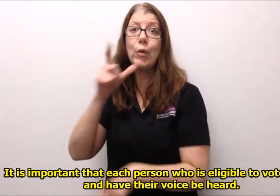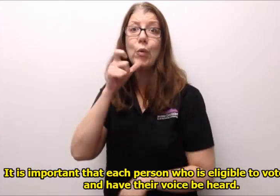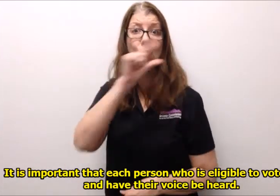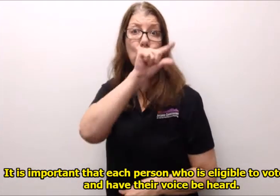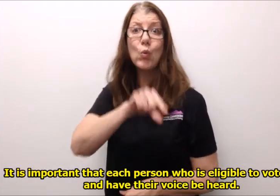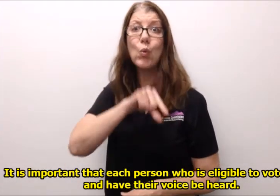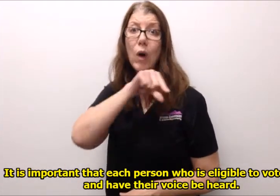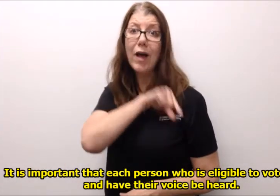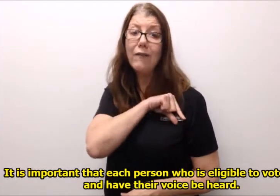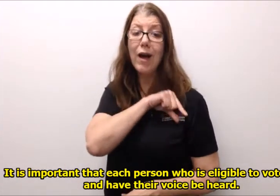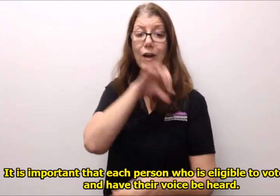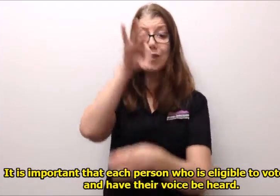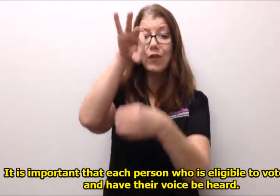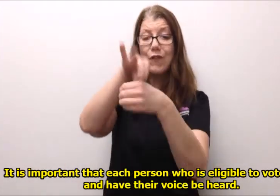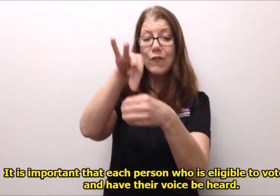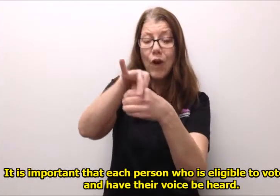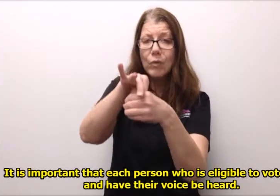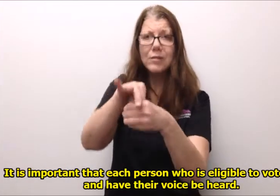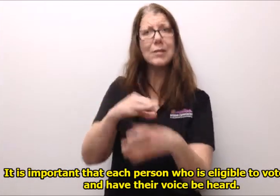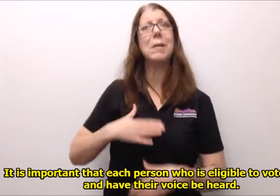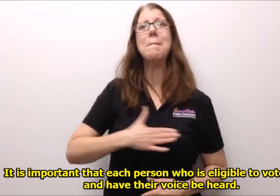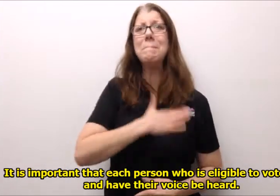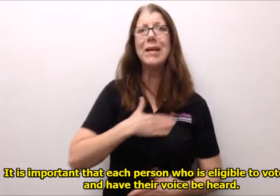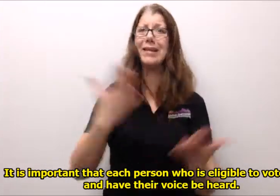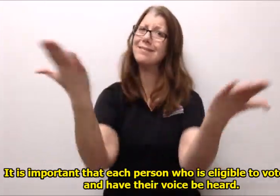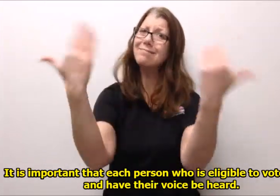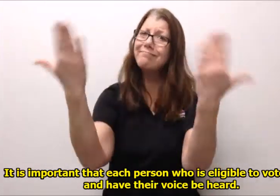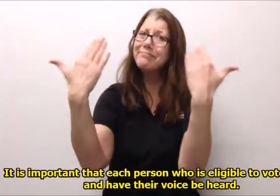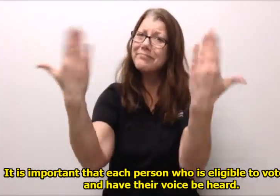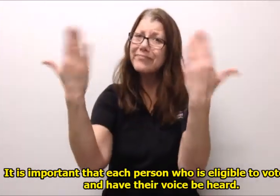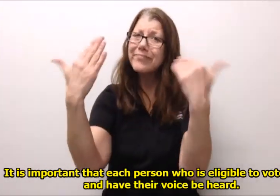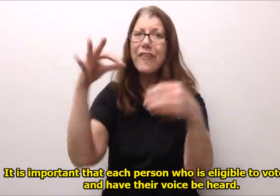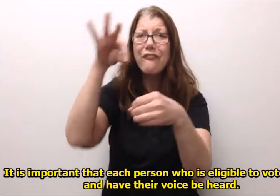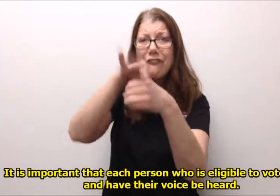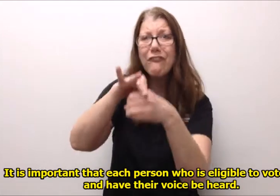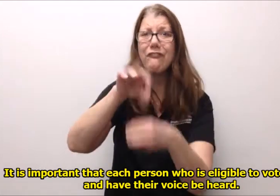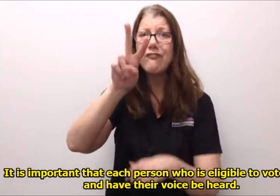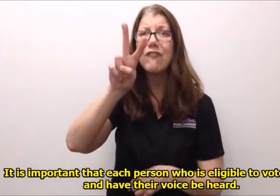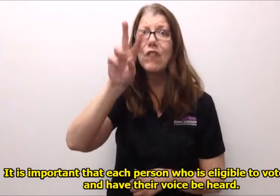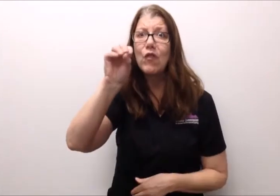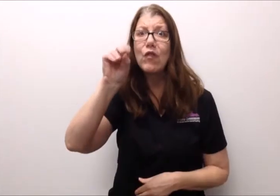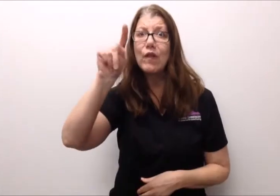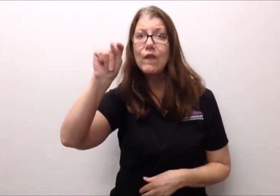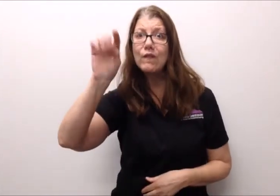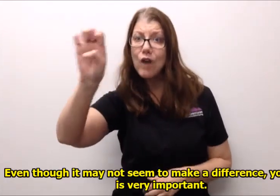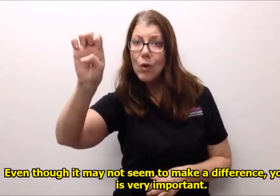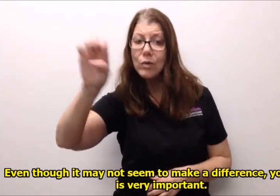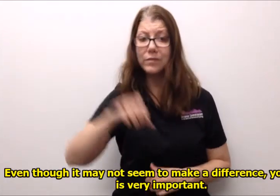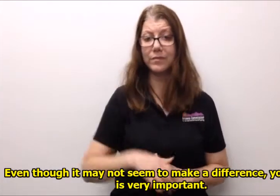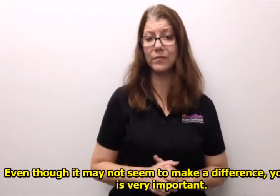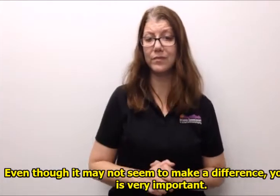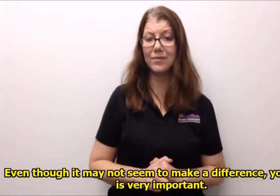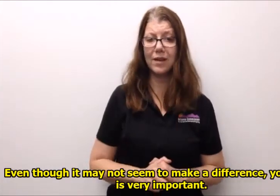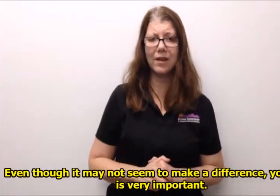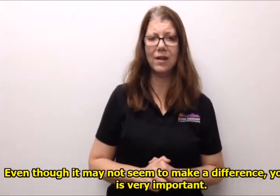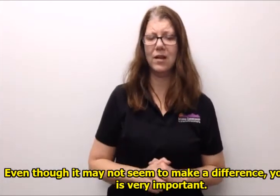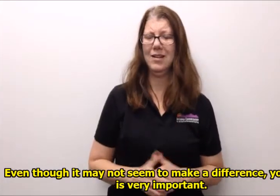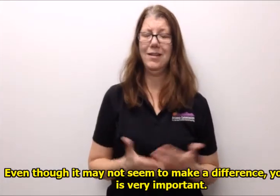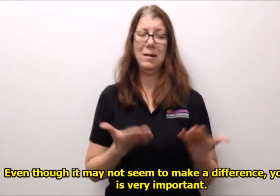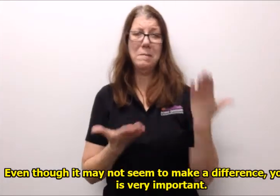eligible to vote votes and have their voice be voice be heard even though it may not seem to make a